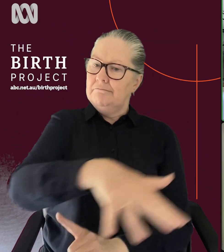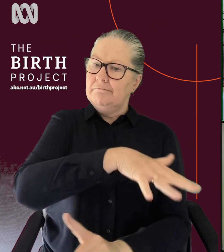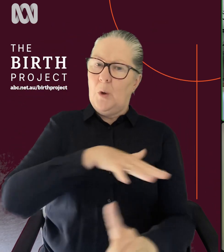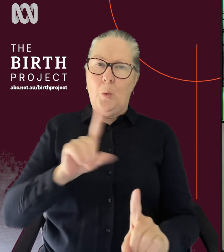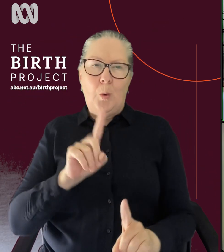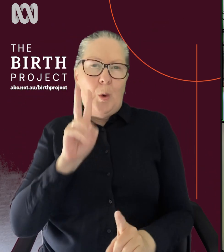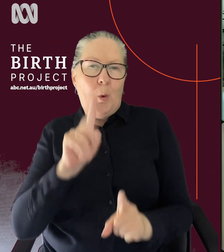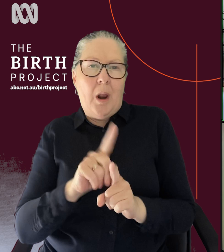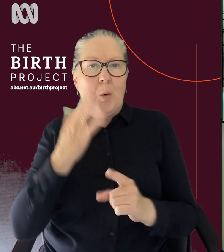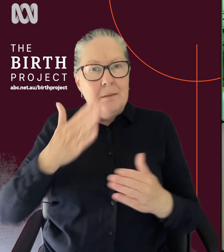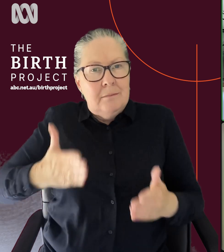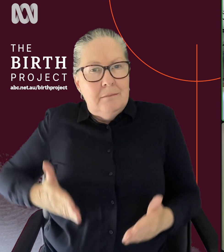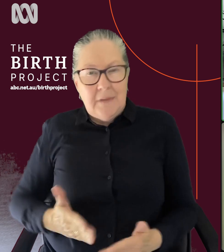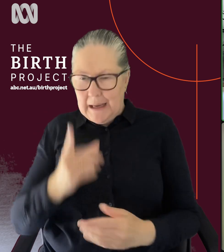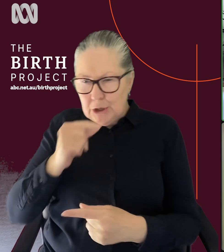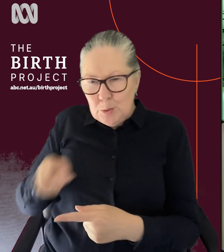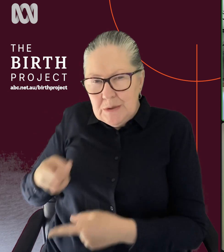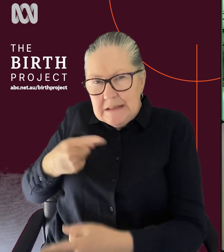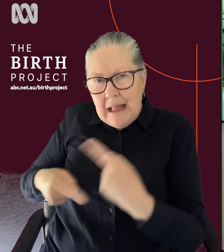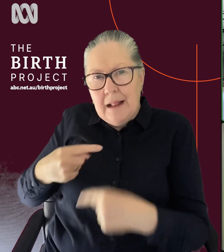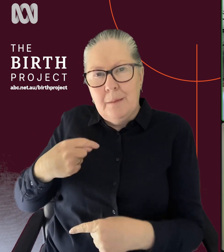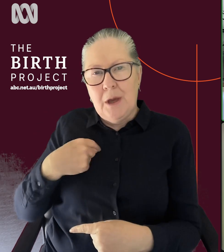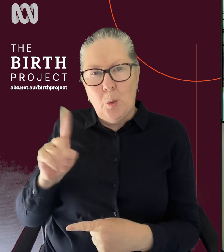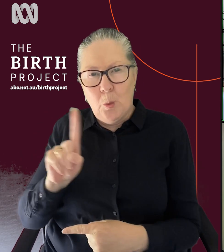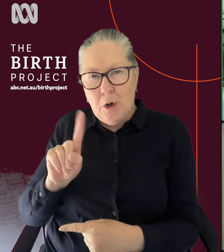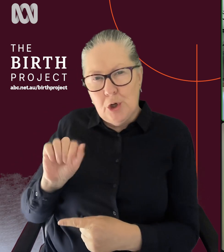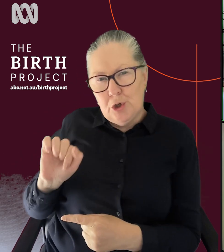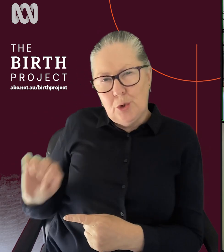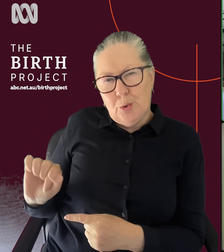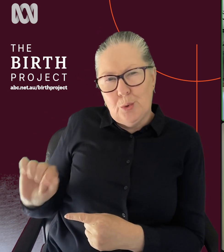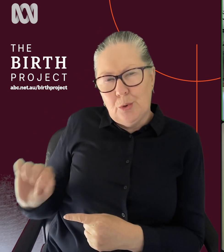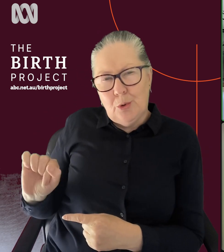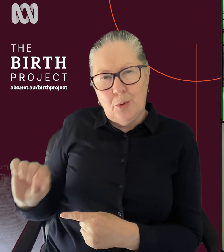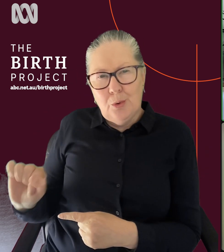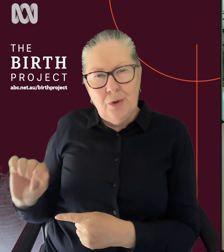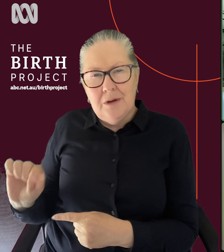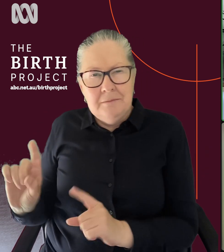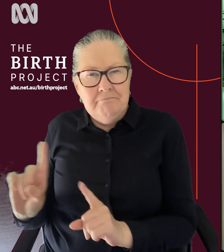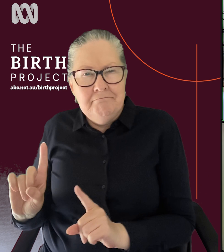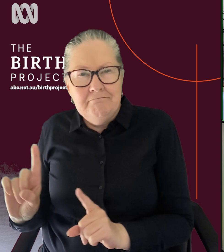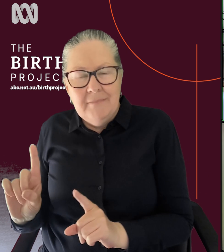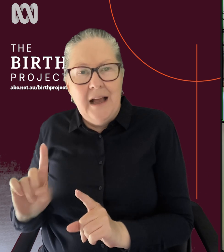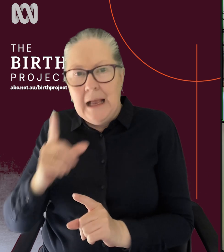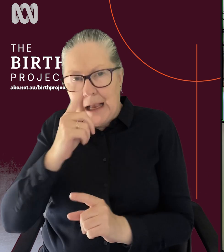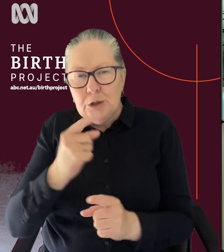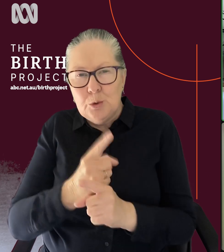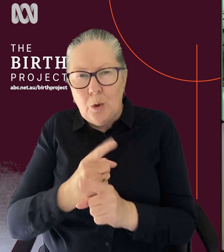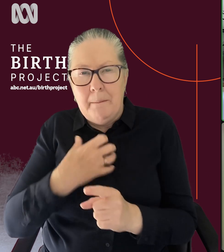what we wanted it to look like. Can you talk me through what yours was sort of like and then we can go to, I guess, some of the more specifics through the